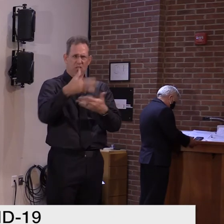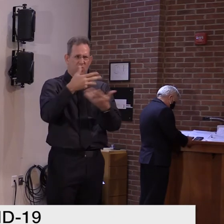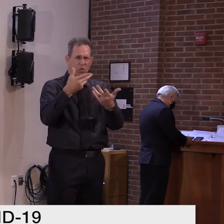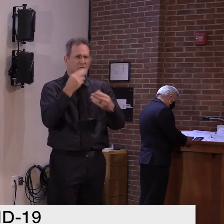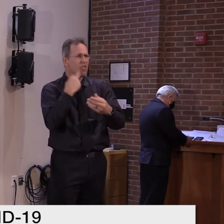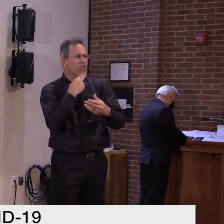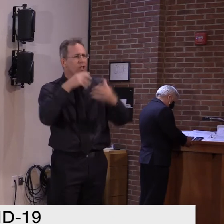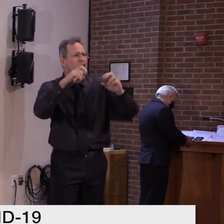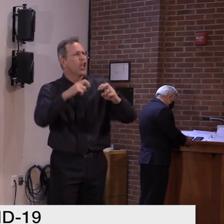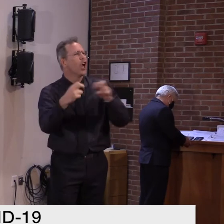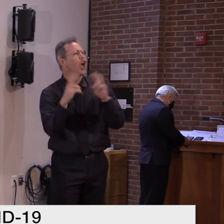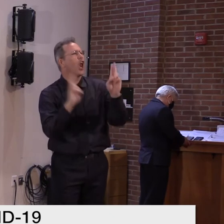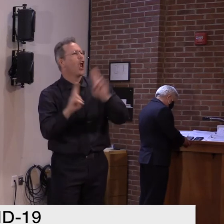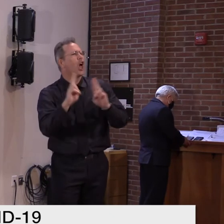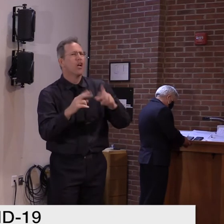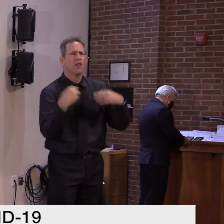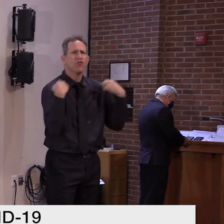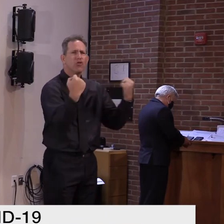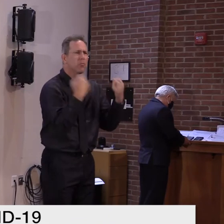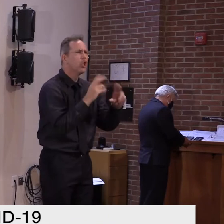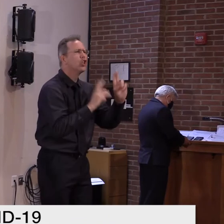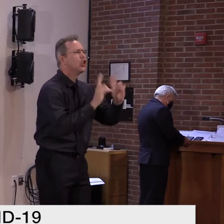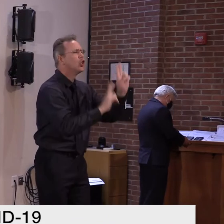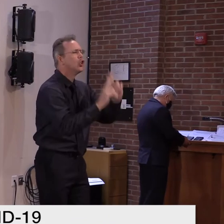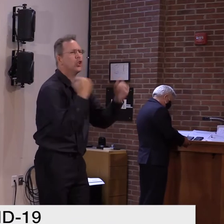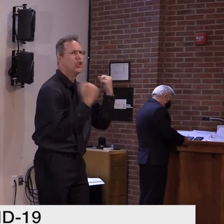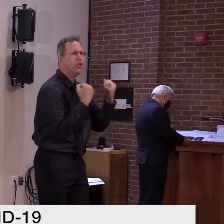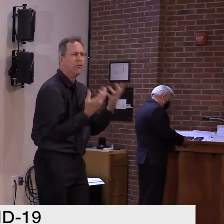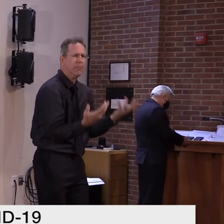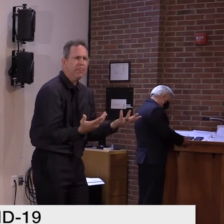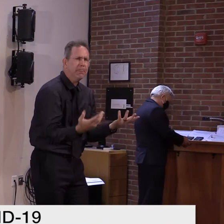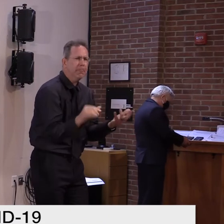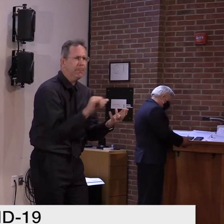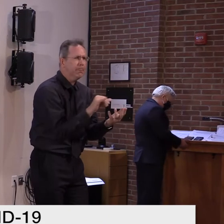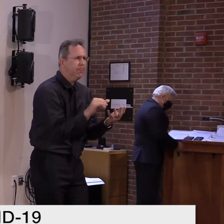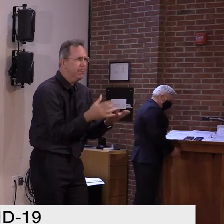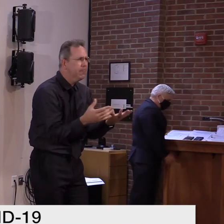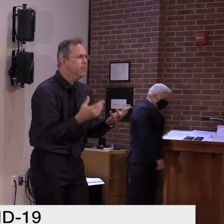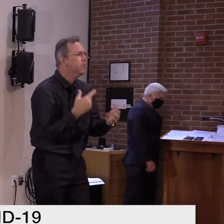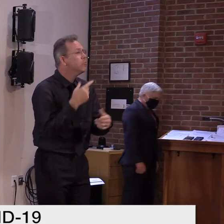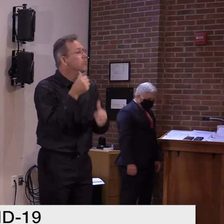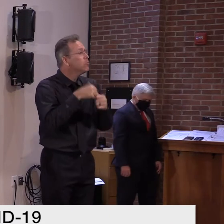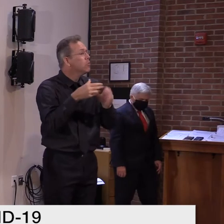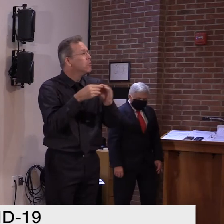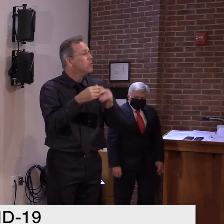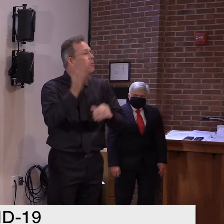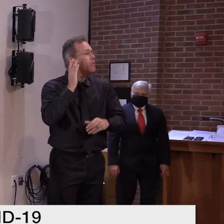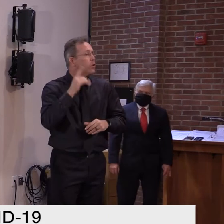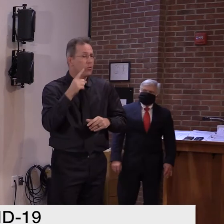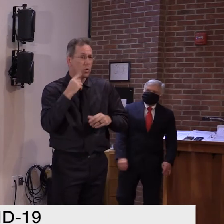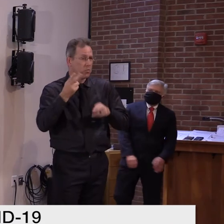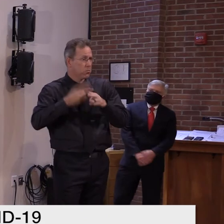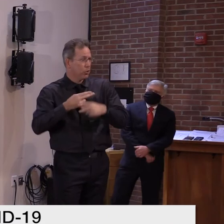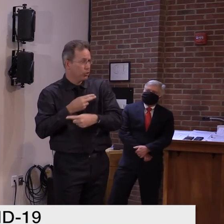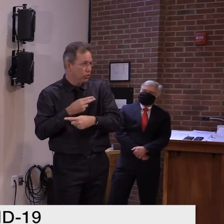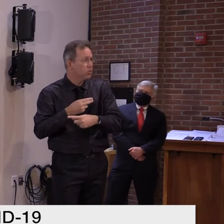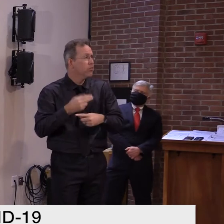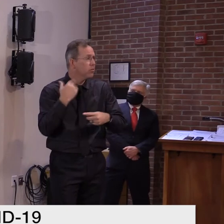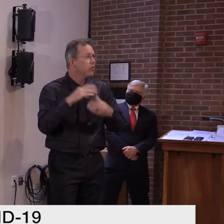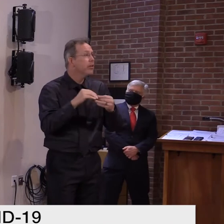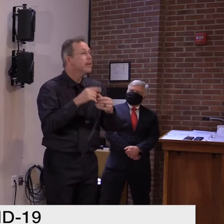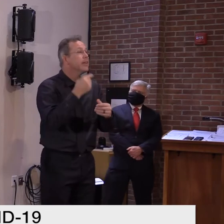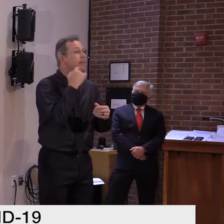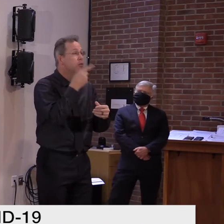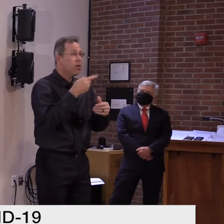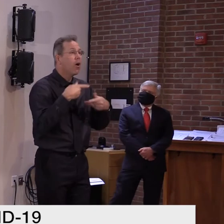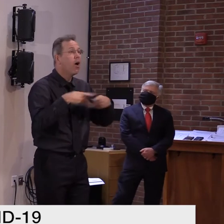household with. Um, I know in the past you, you and Dr. Levine have said just because something is allowed doesn't mean you should do it. Um, so